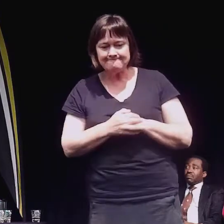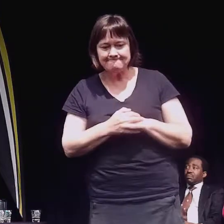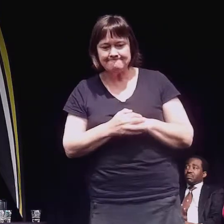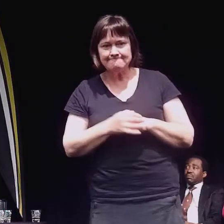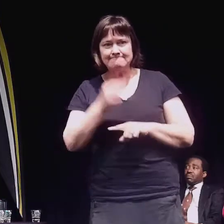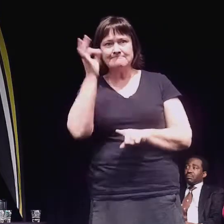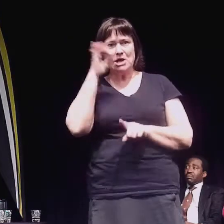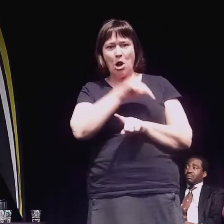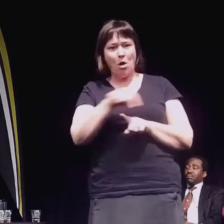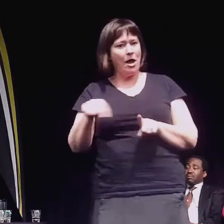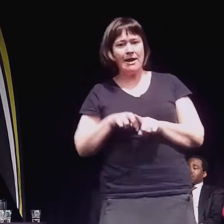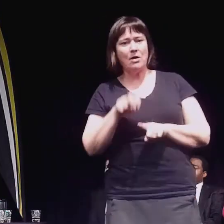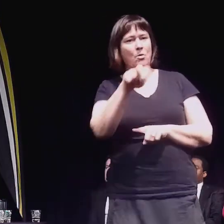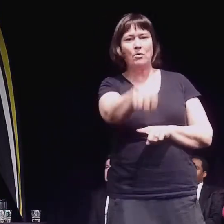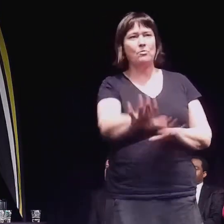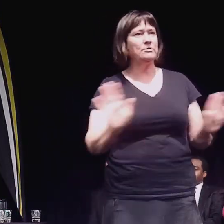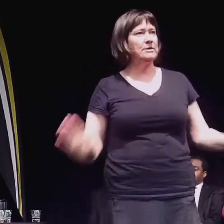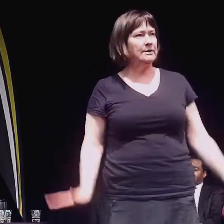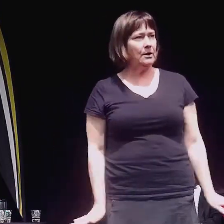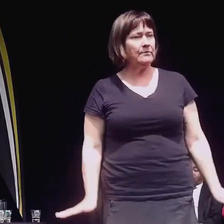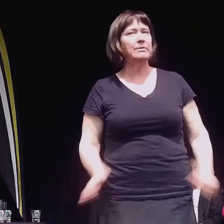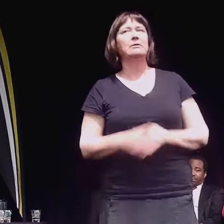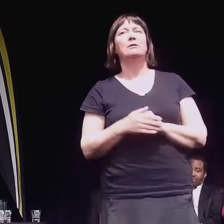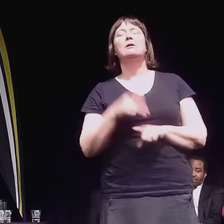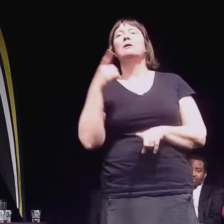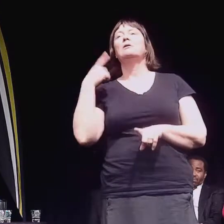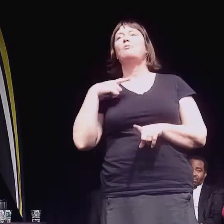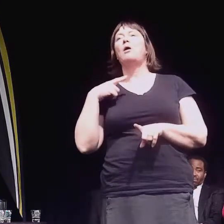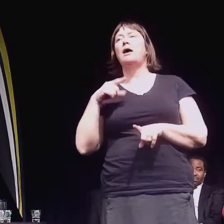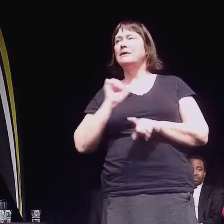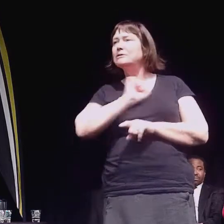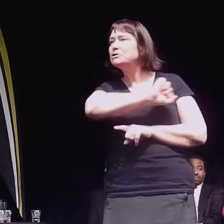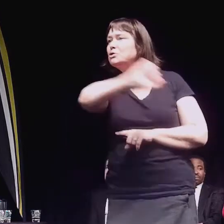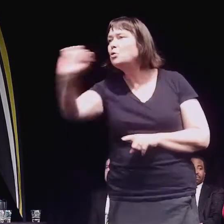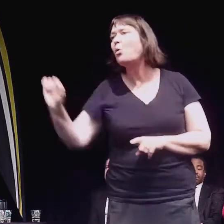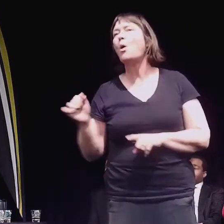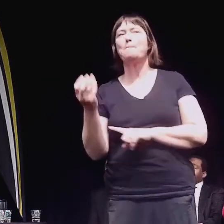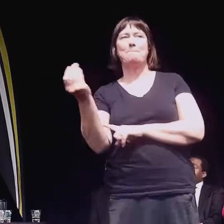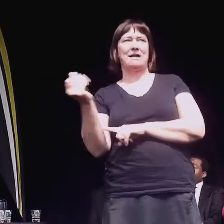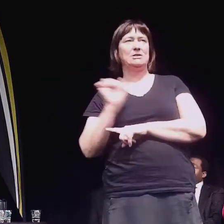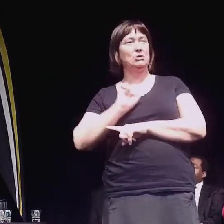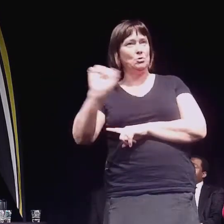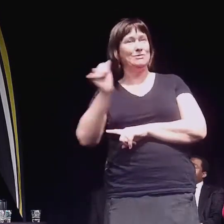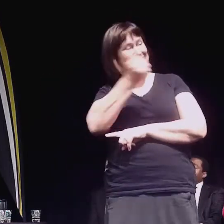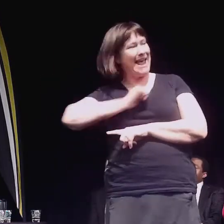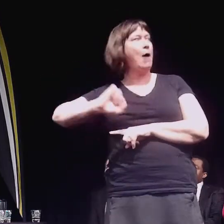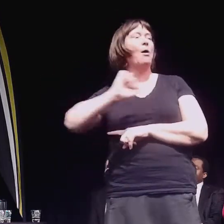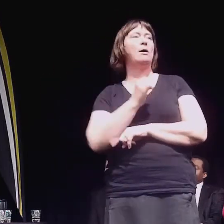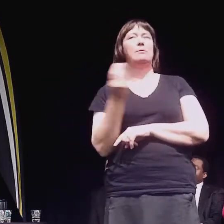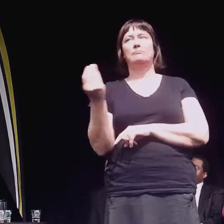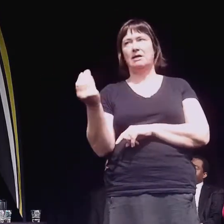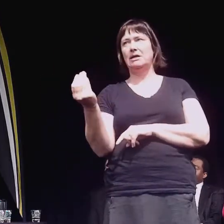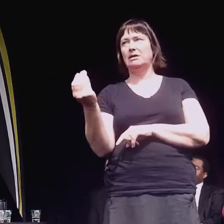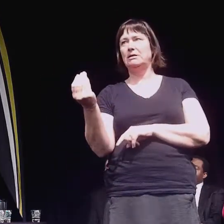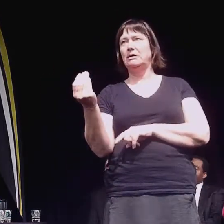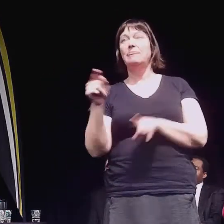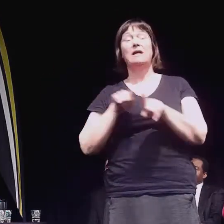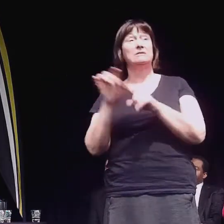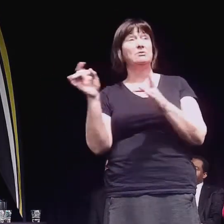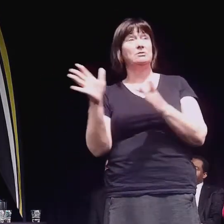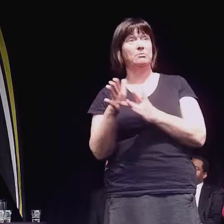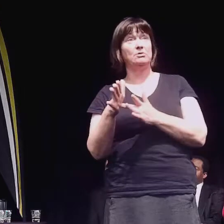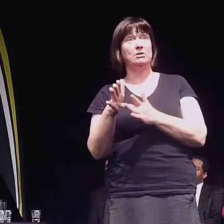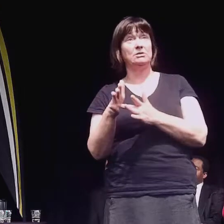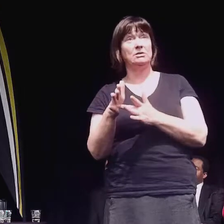line and I don't cross over it. Purely. It is your money and it's our money and that's what matters. And